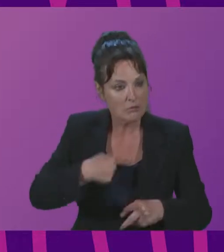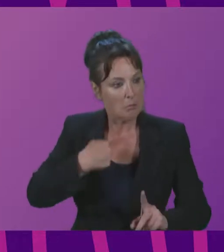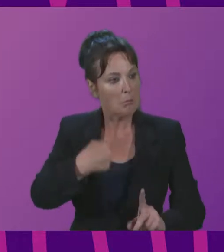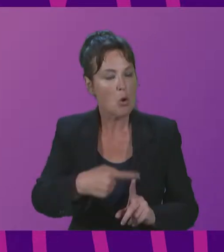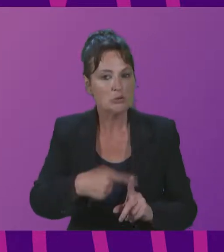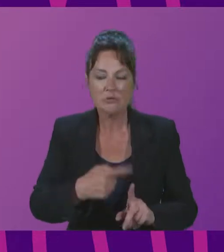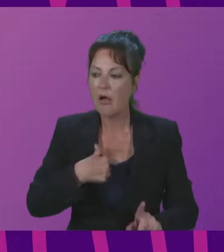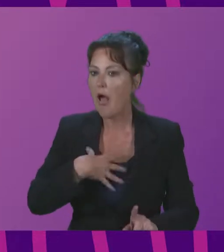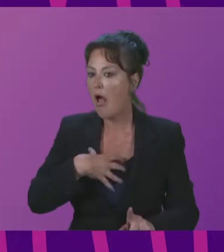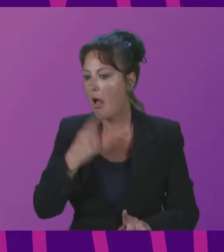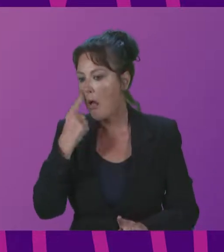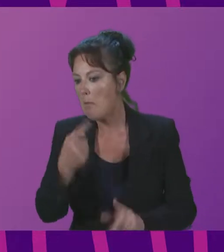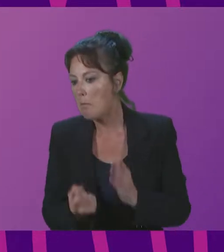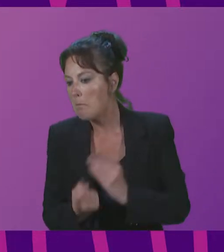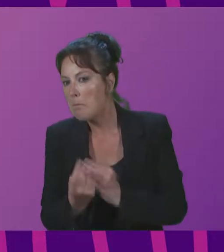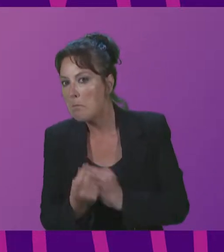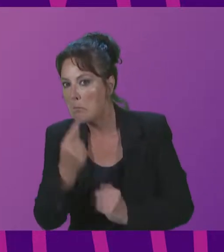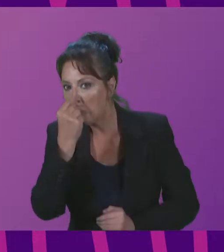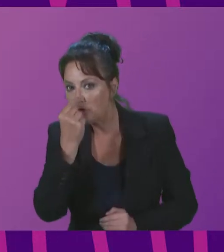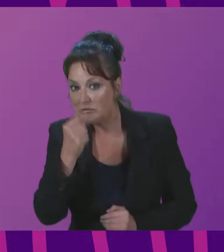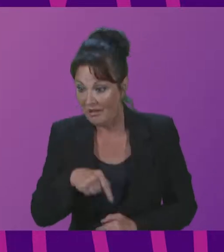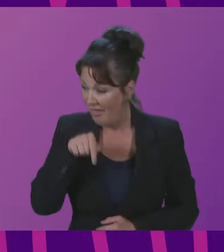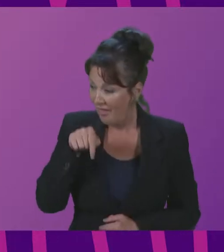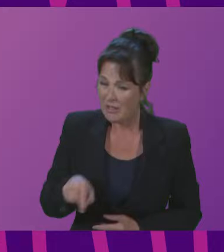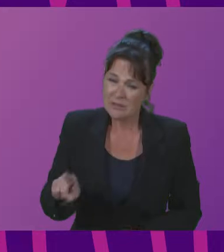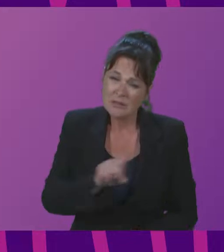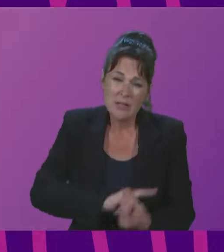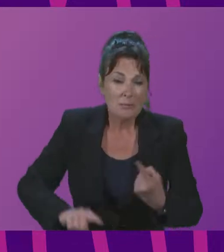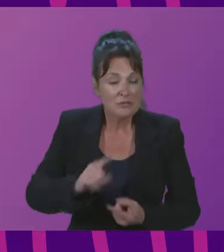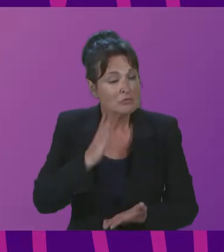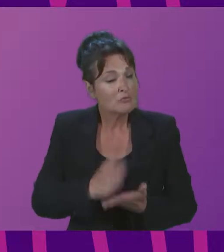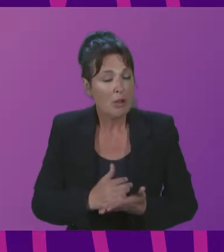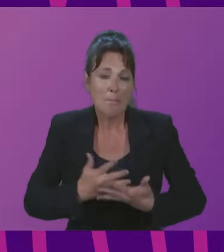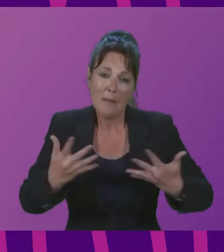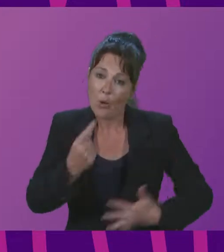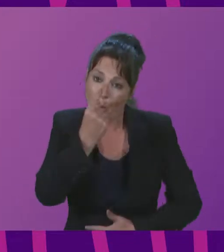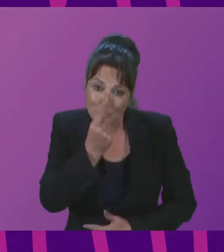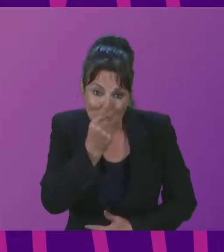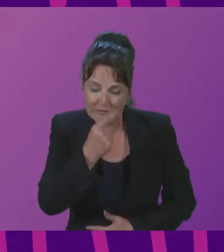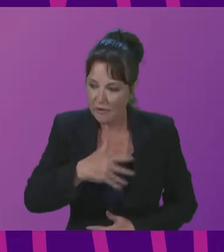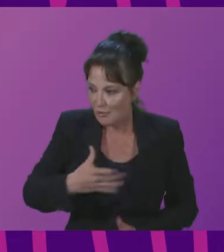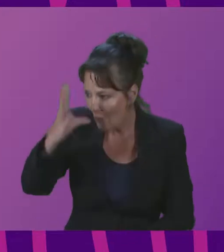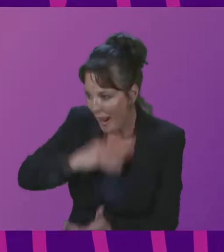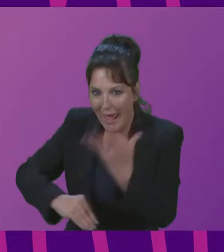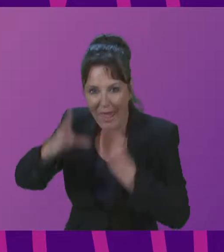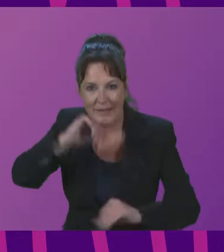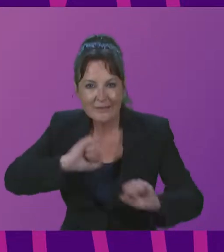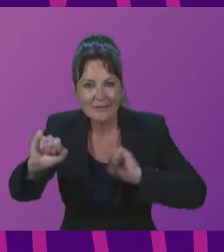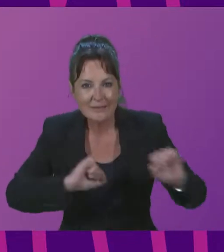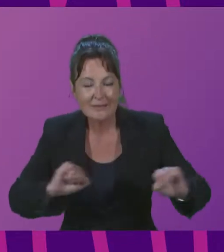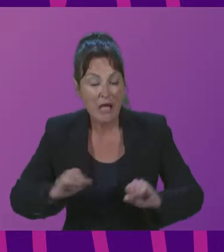capacity building opportunities. This summit for us, it is opportunities. I know that there are some countries who know us and